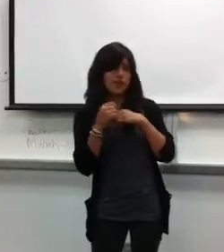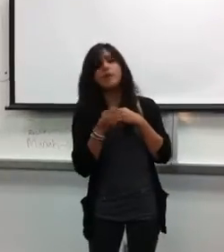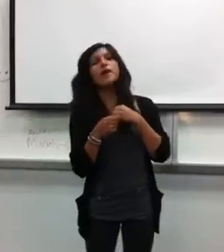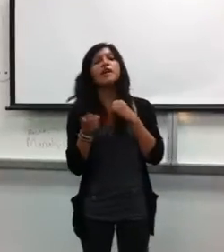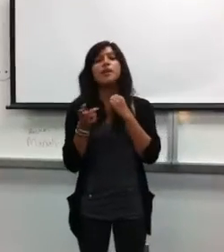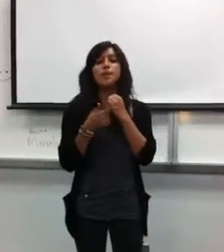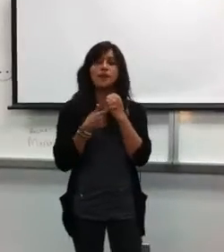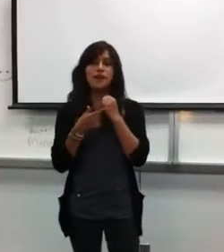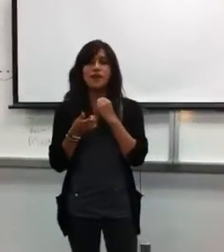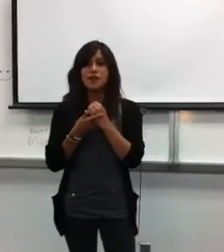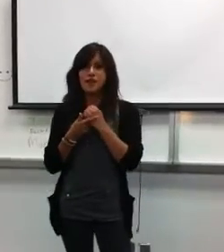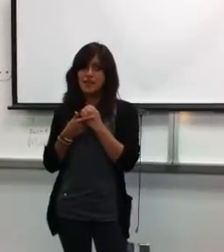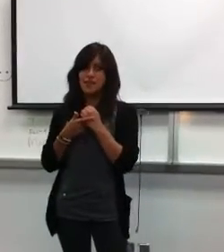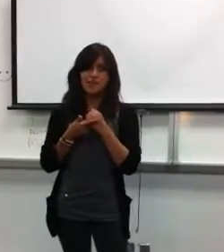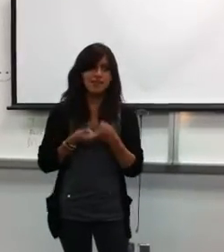the back of my hand.